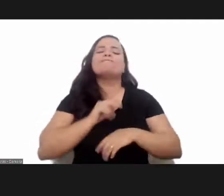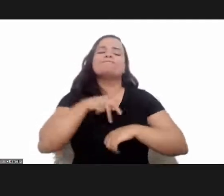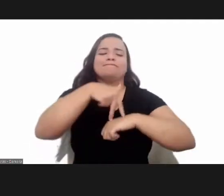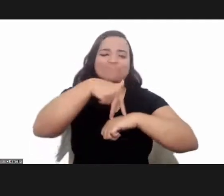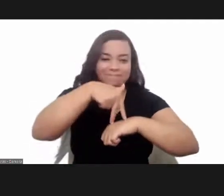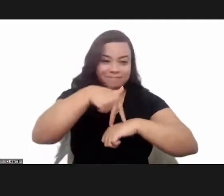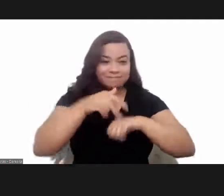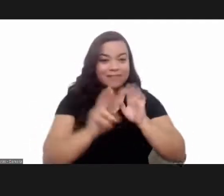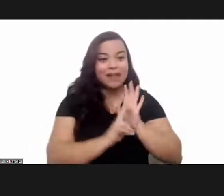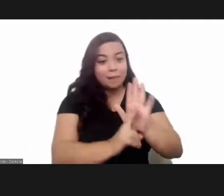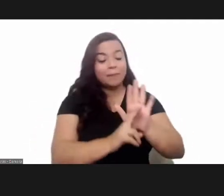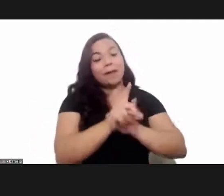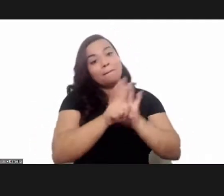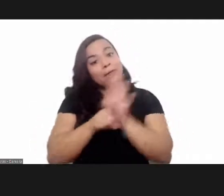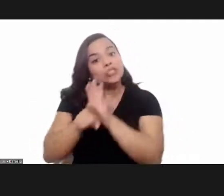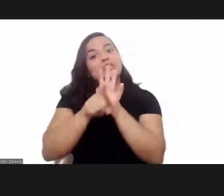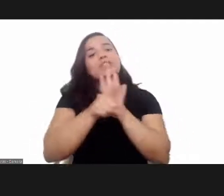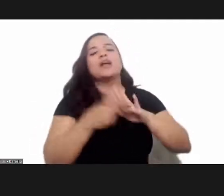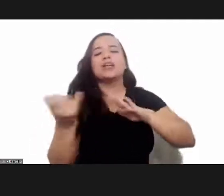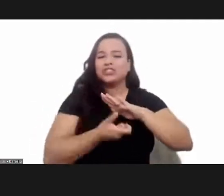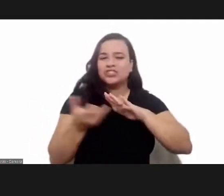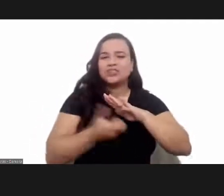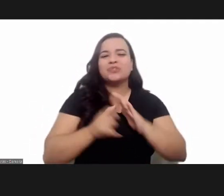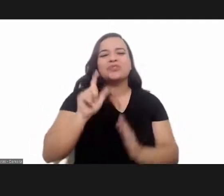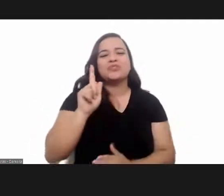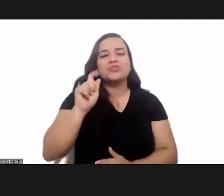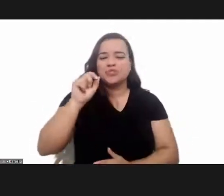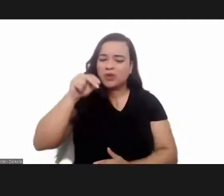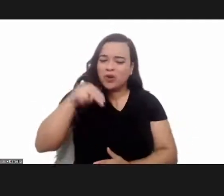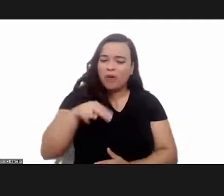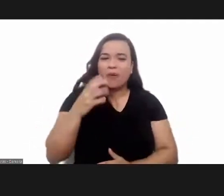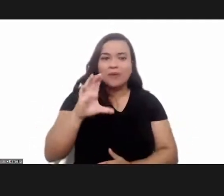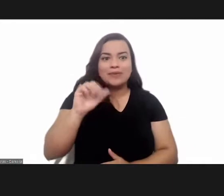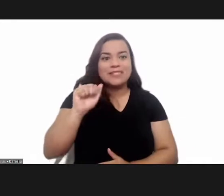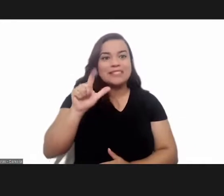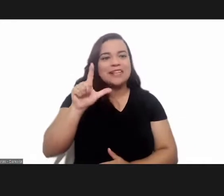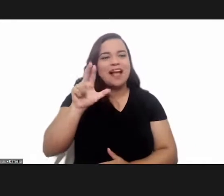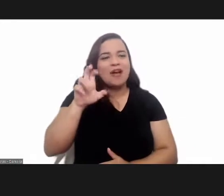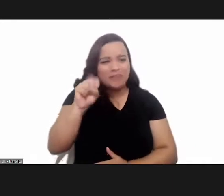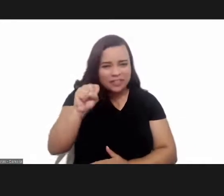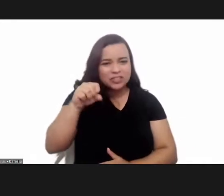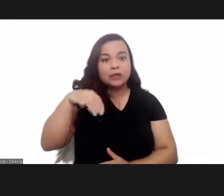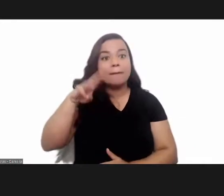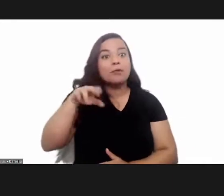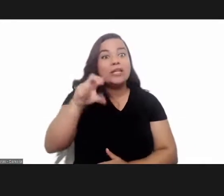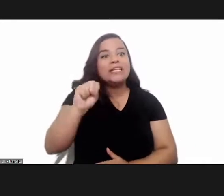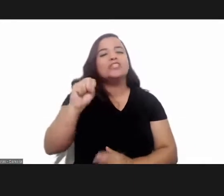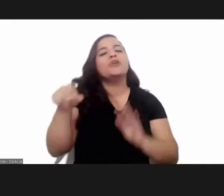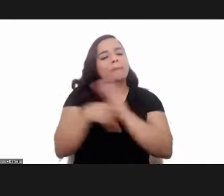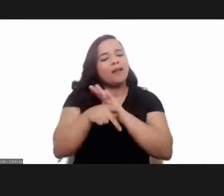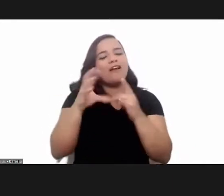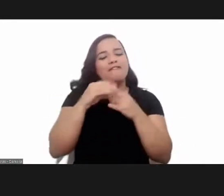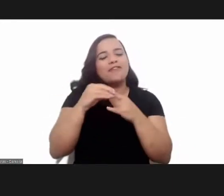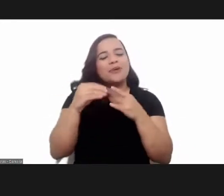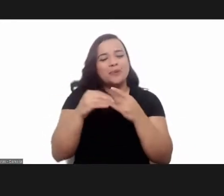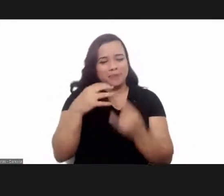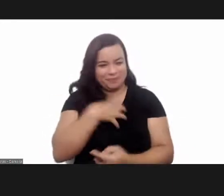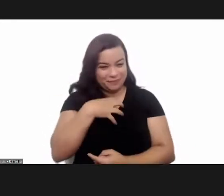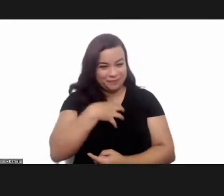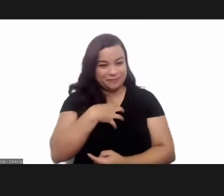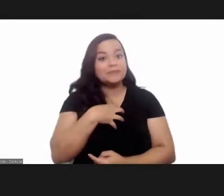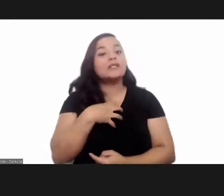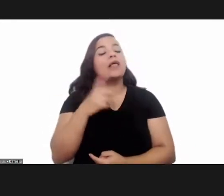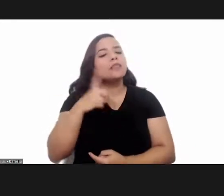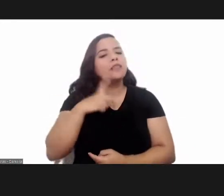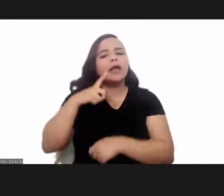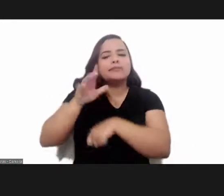representing in this panel of the researchers from the Gonçalo Muniz Institute in Bahia, who conduct research